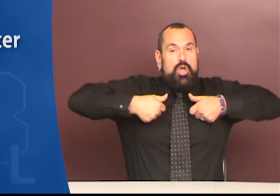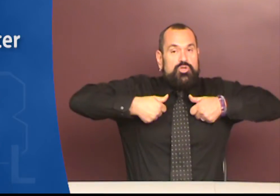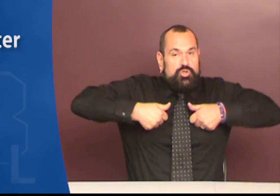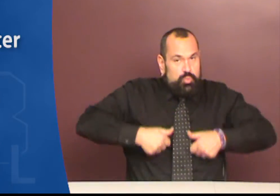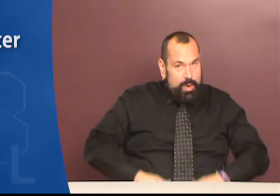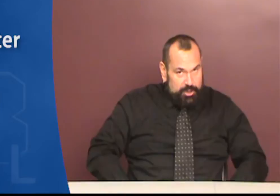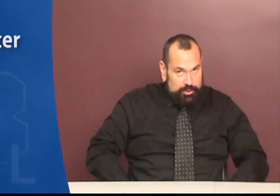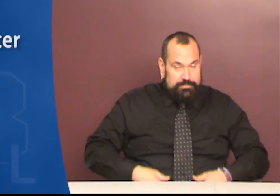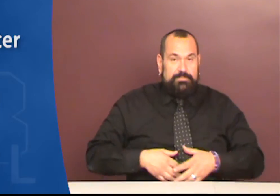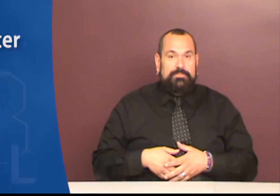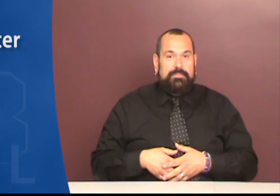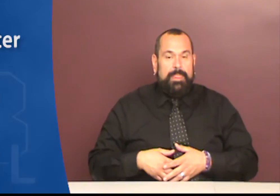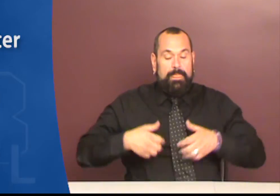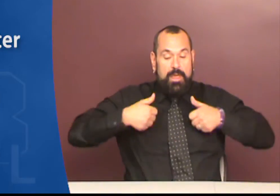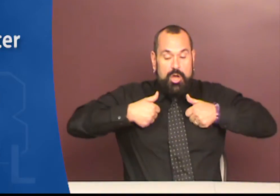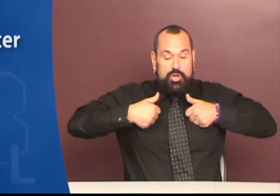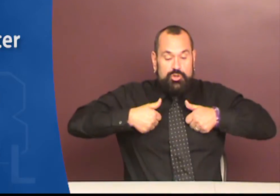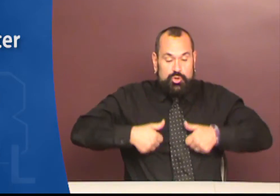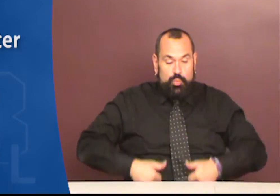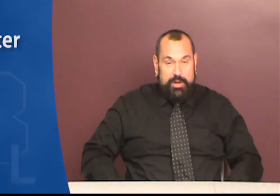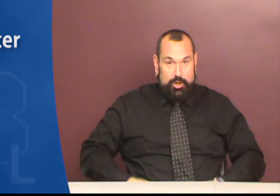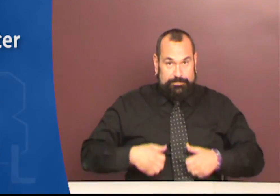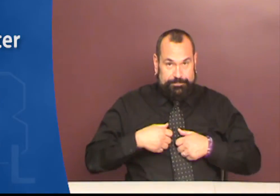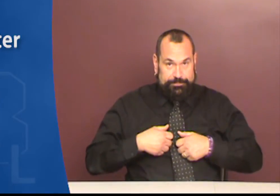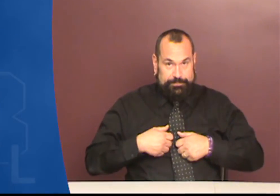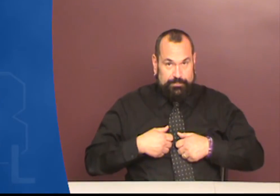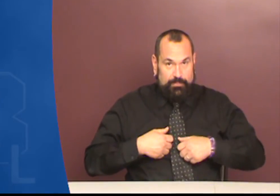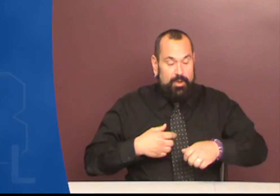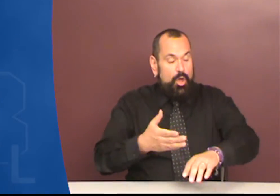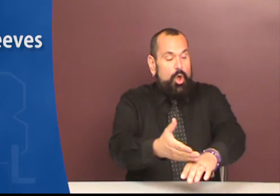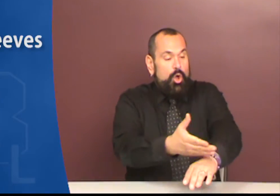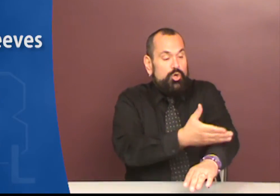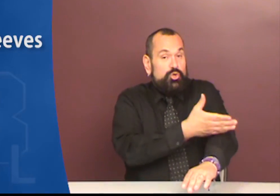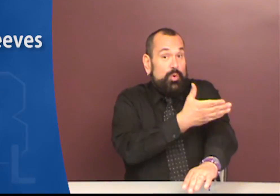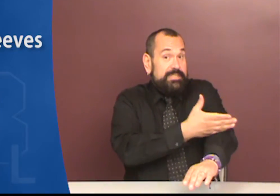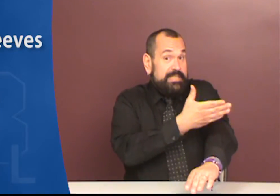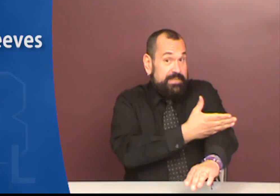Sweater. Sweater. Short sleeves.